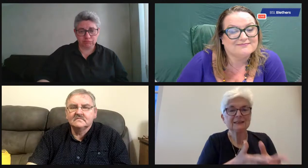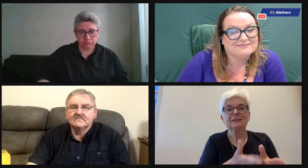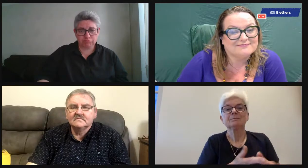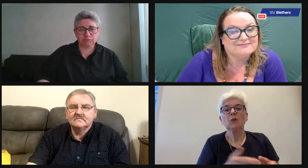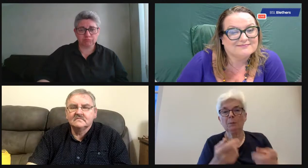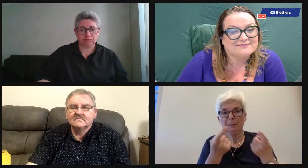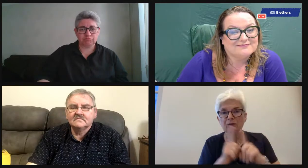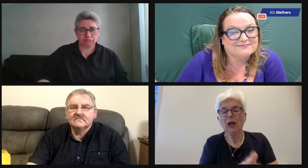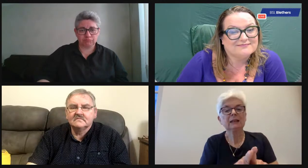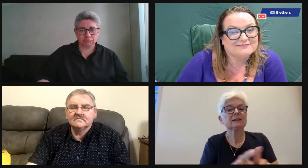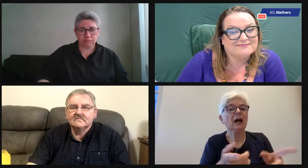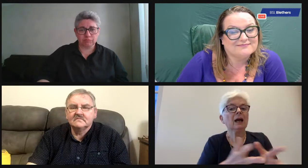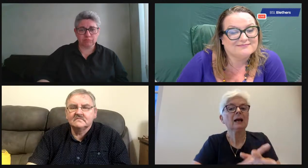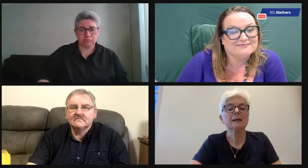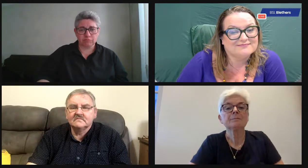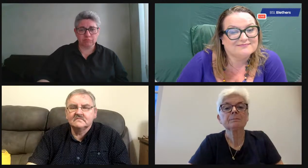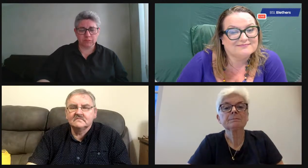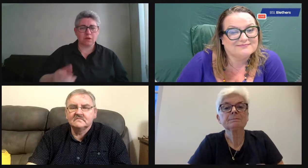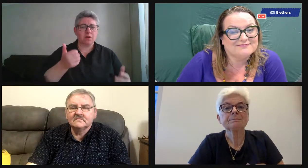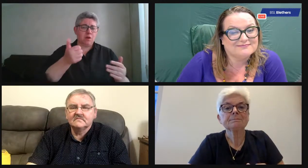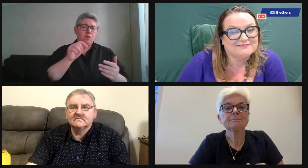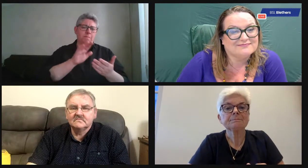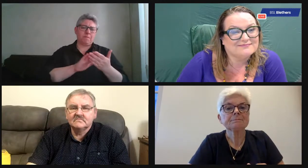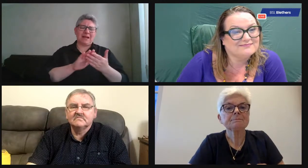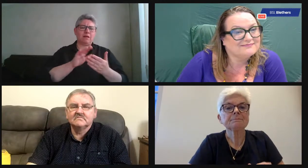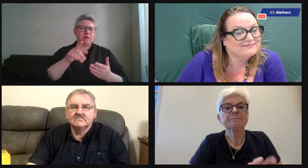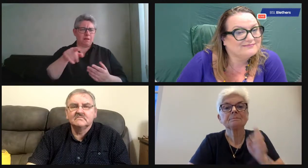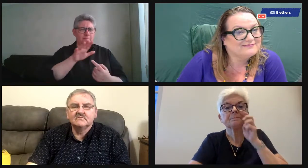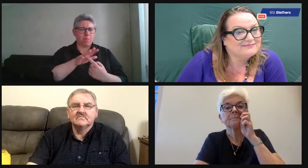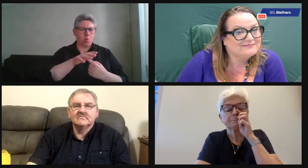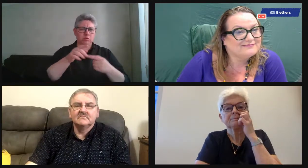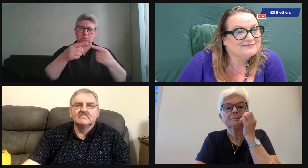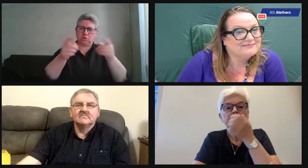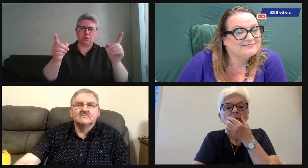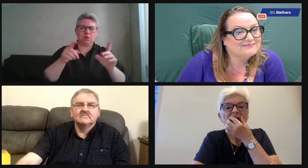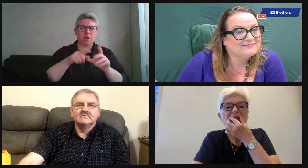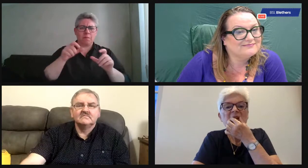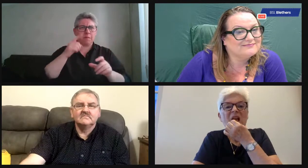doing that, you know, if they have those skills, they could be teaching sign. They could be befriending others.